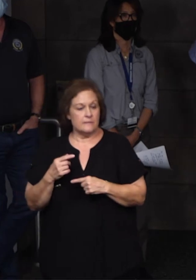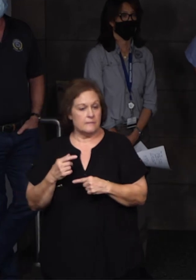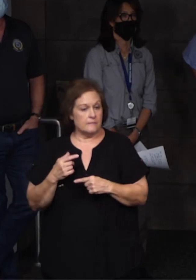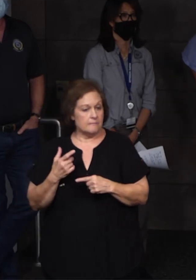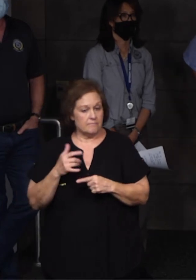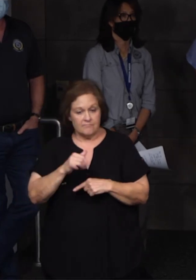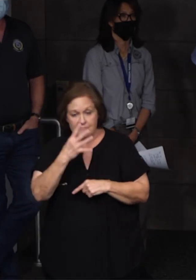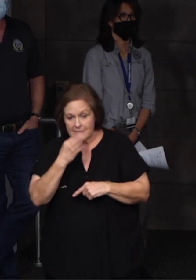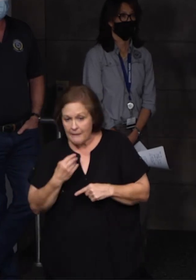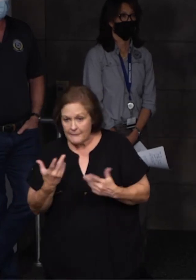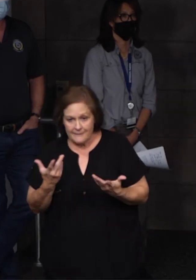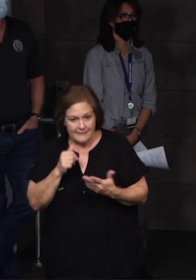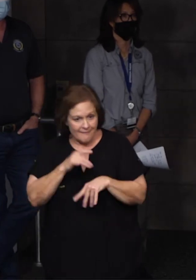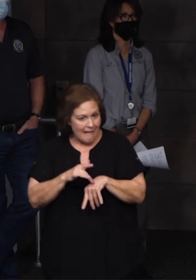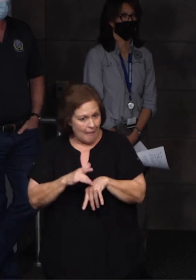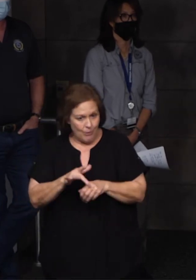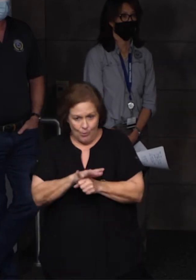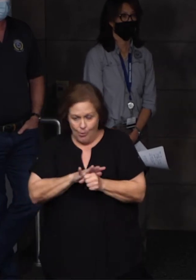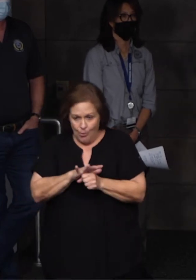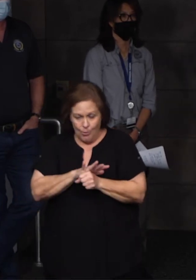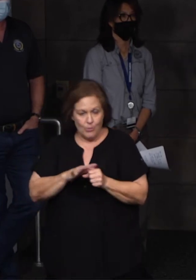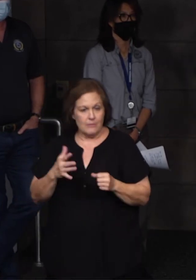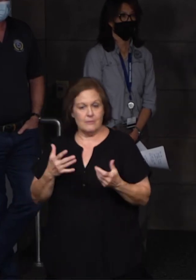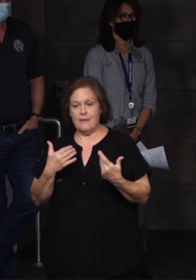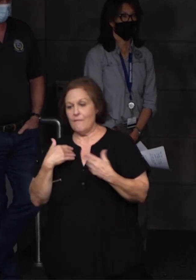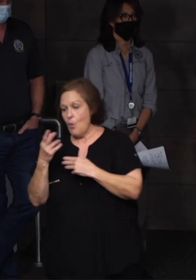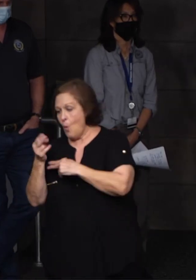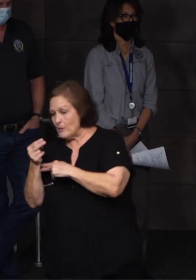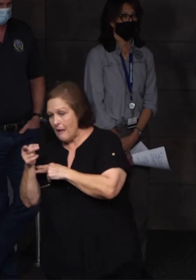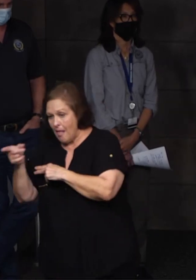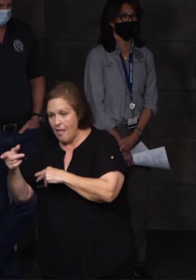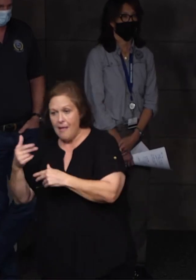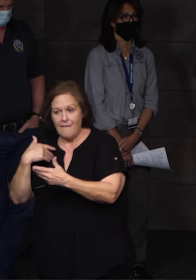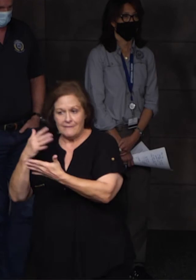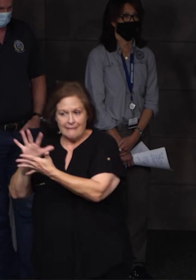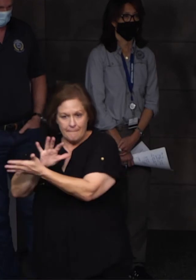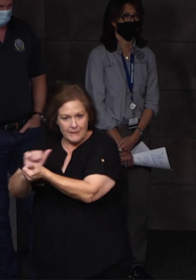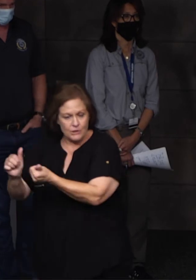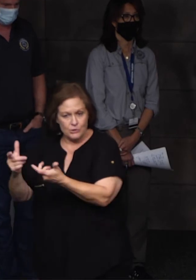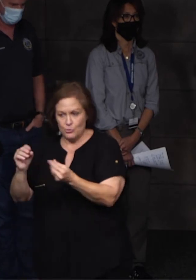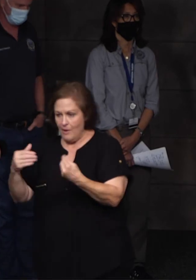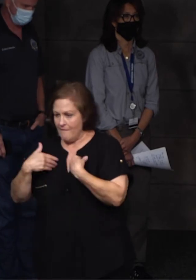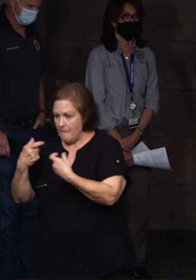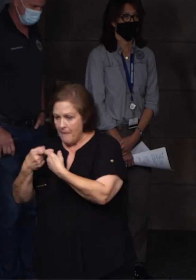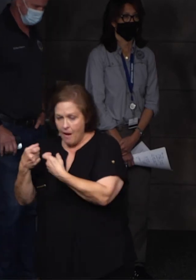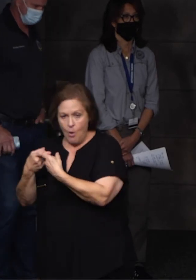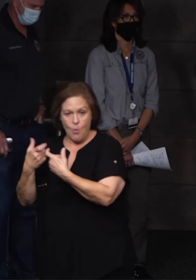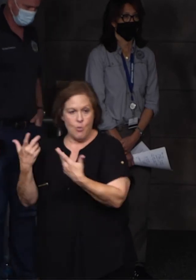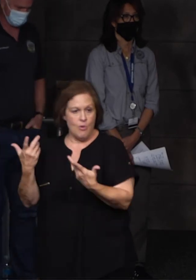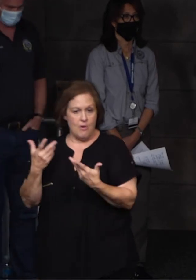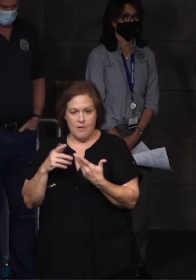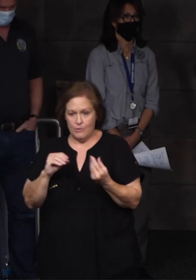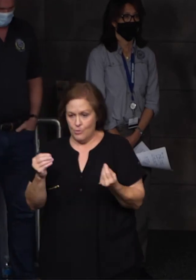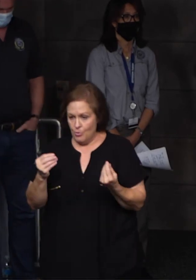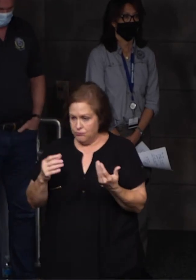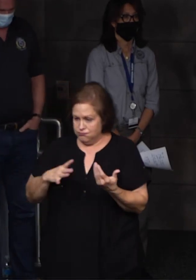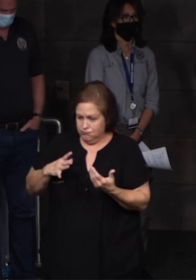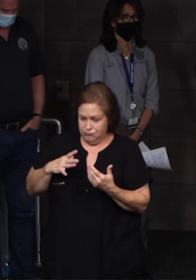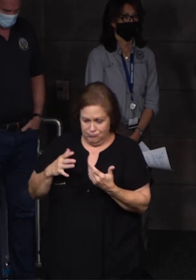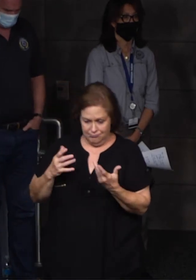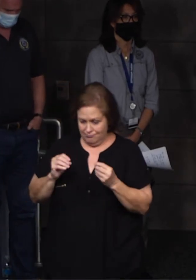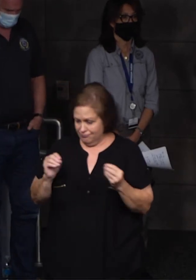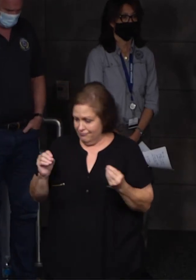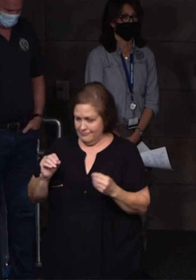obviously is not available here locally, right? You have hotels that have damage to them. They don't have power. They don't have the luxury of air conditioning.